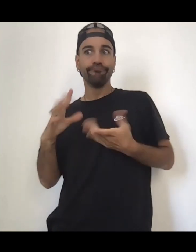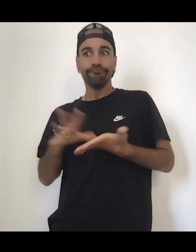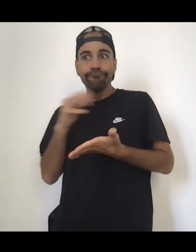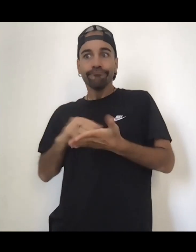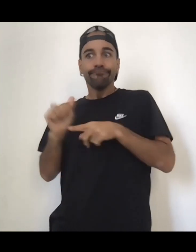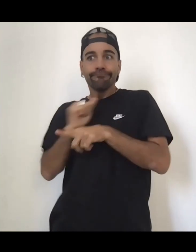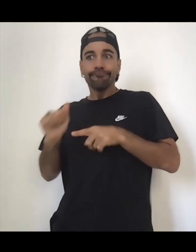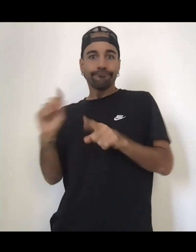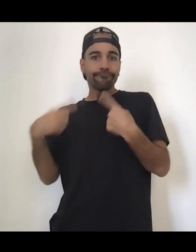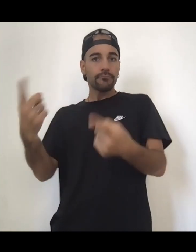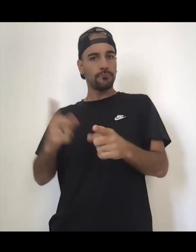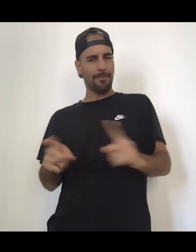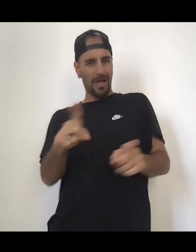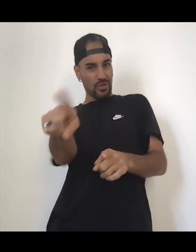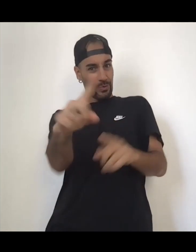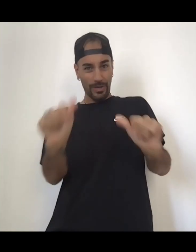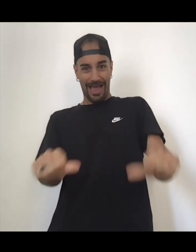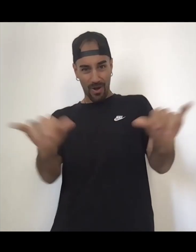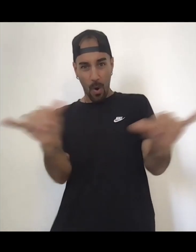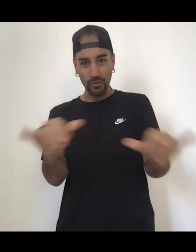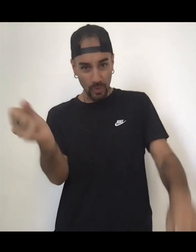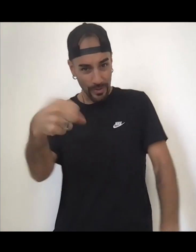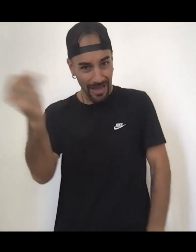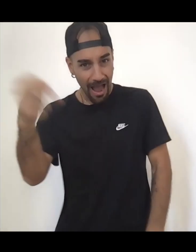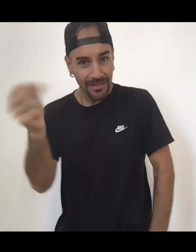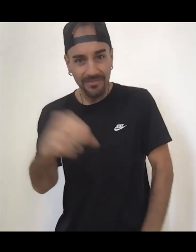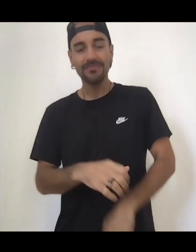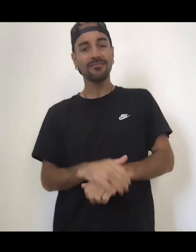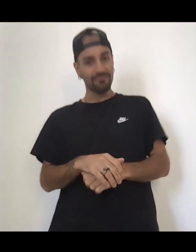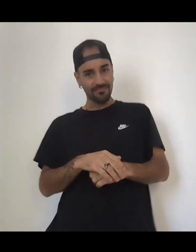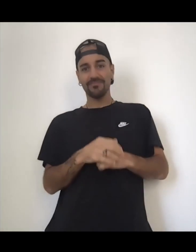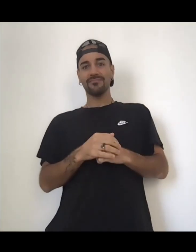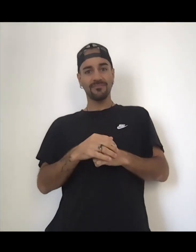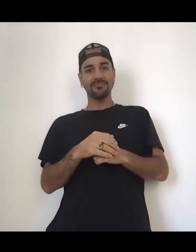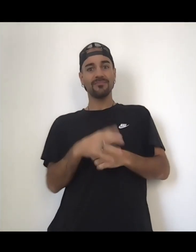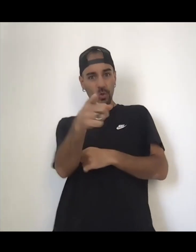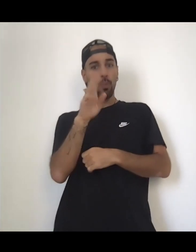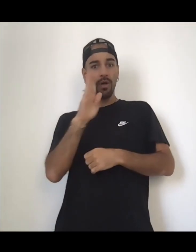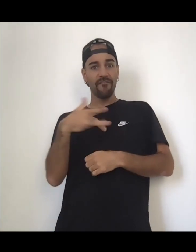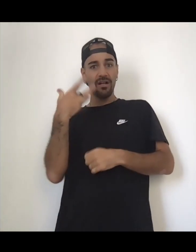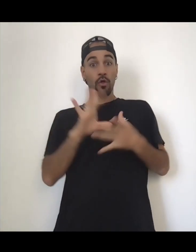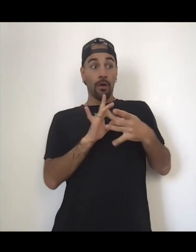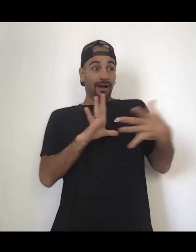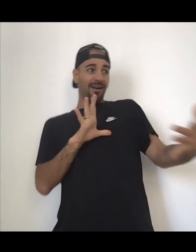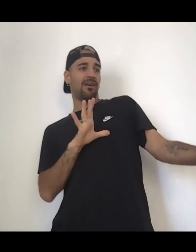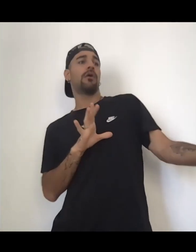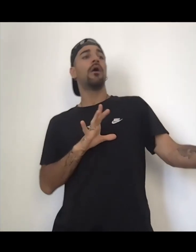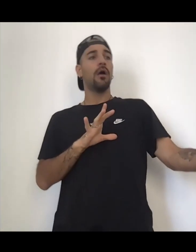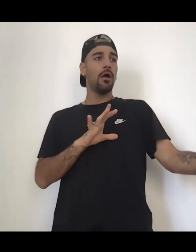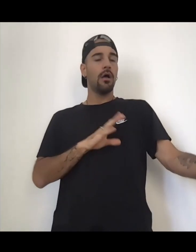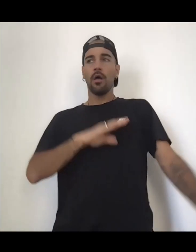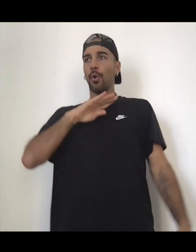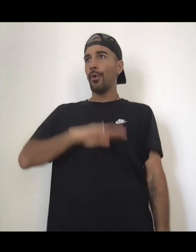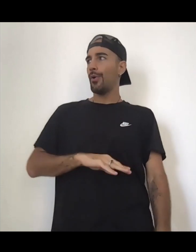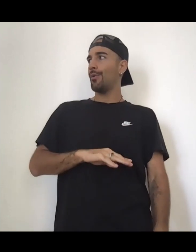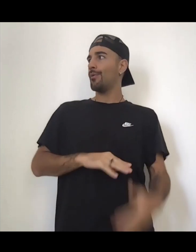these old programs, you will then be able to release. You'll feel that shift, that conscious